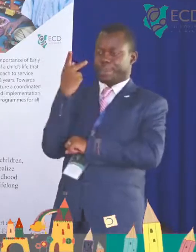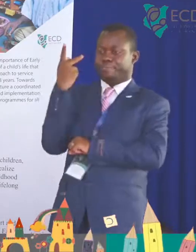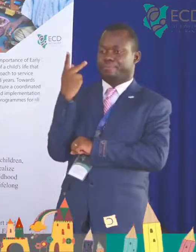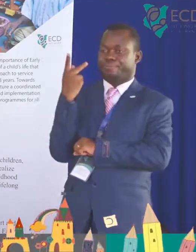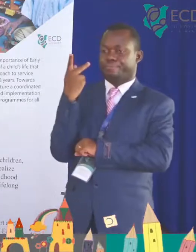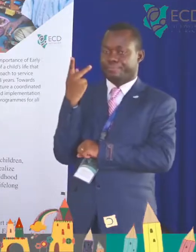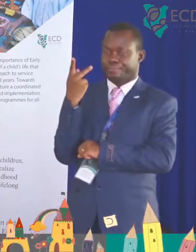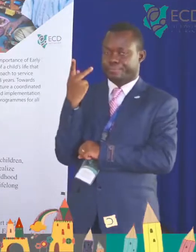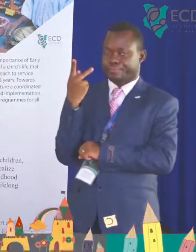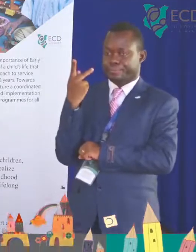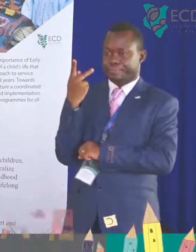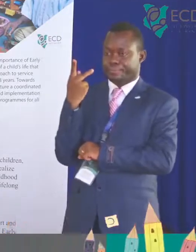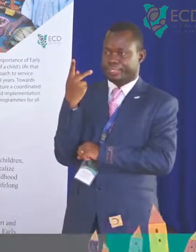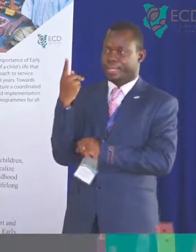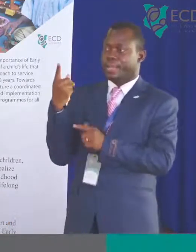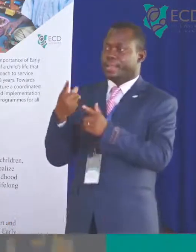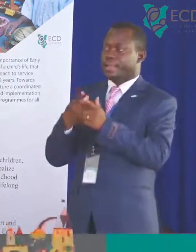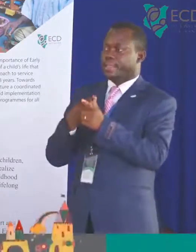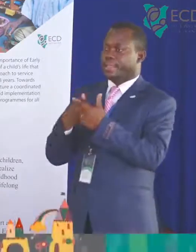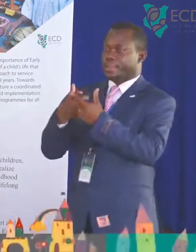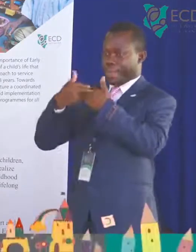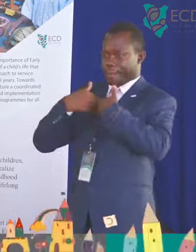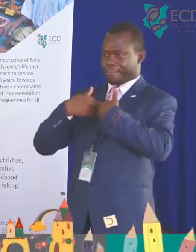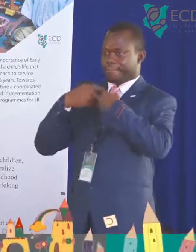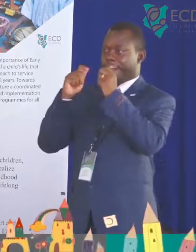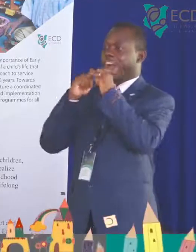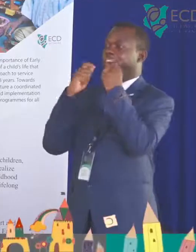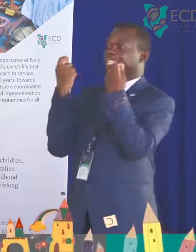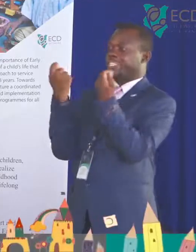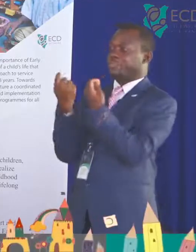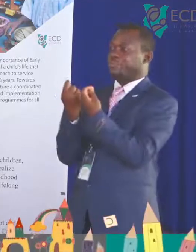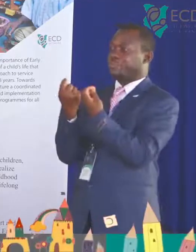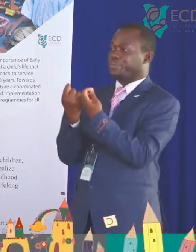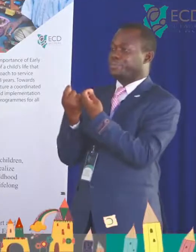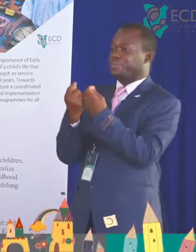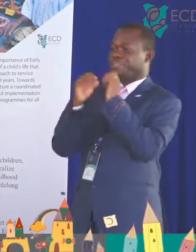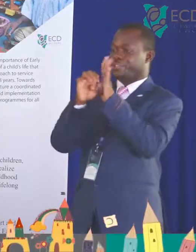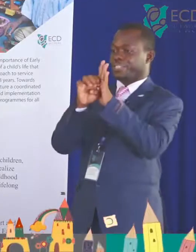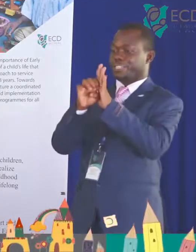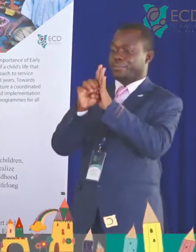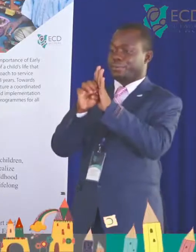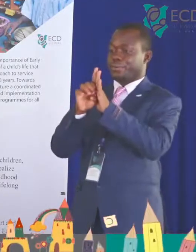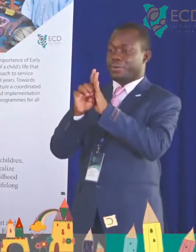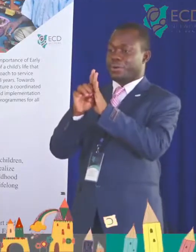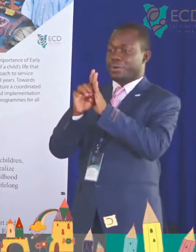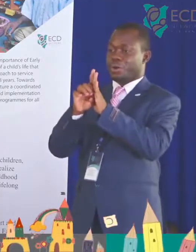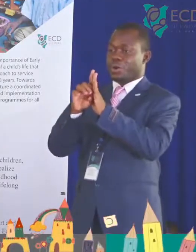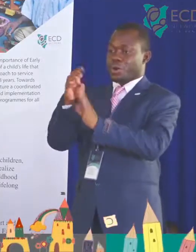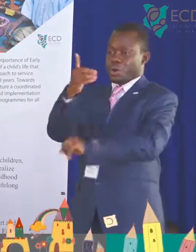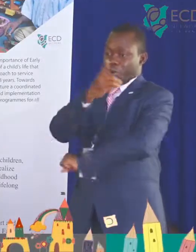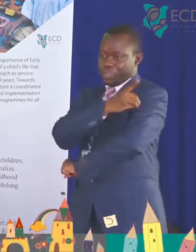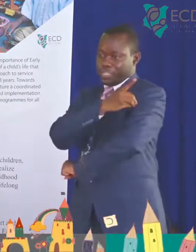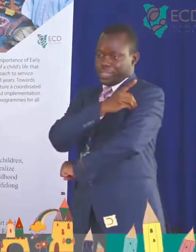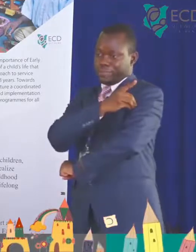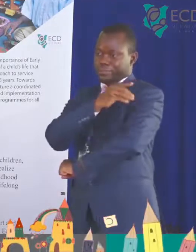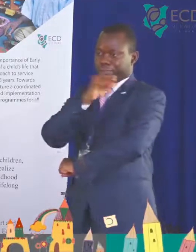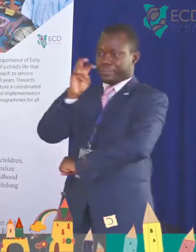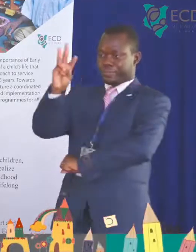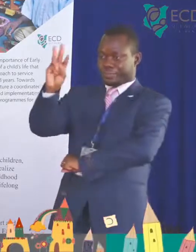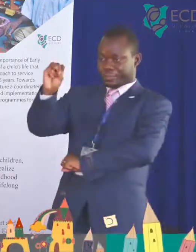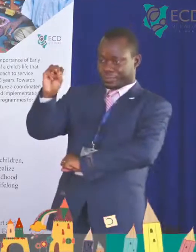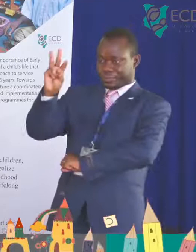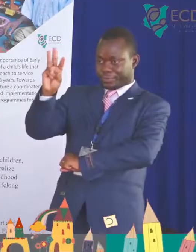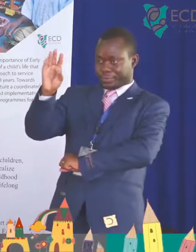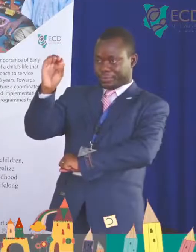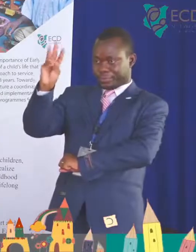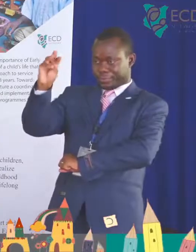And we have our lead team Afghan, we have Dr. Moma leading also that team, and they're helping us come up with